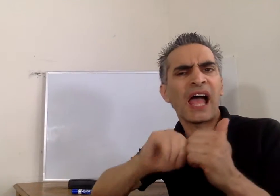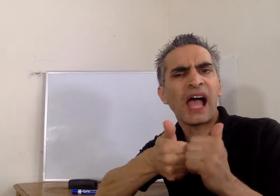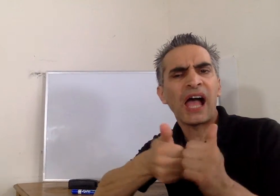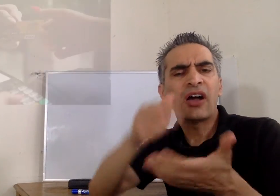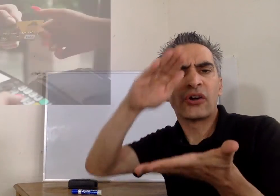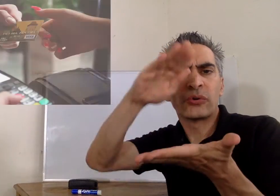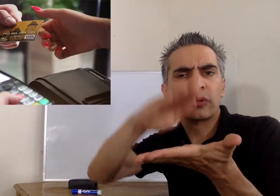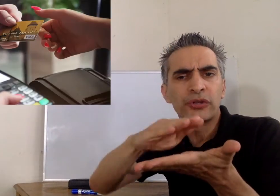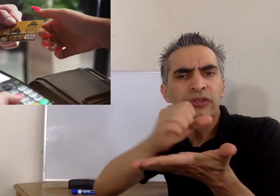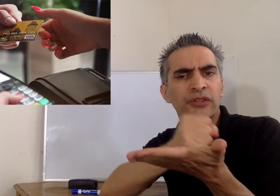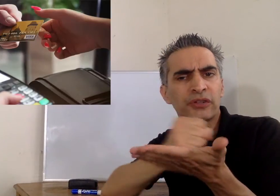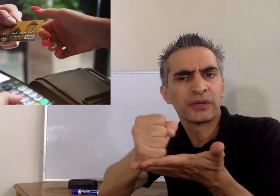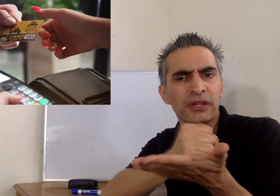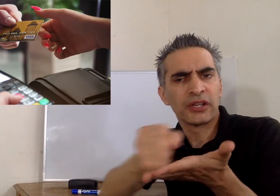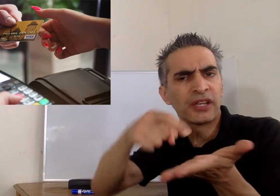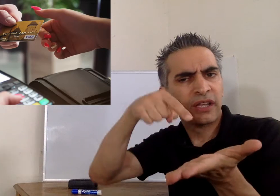How do you reduce your credit card debt?